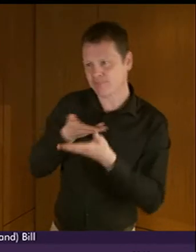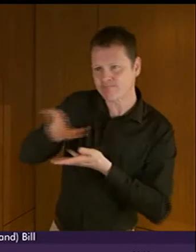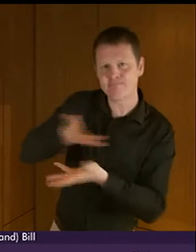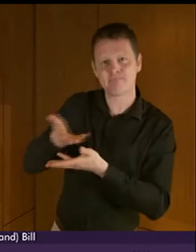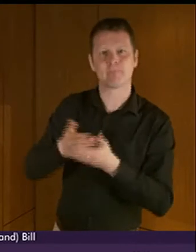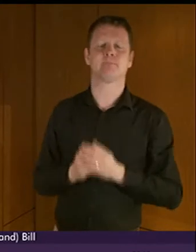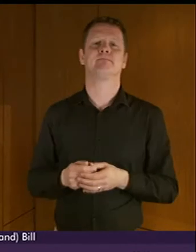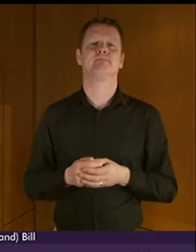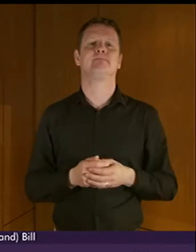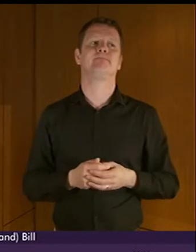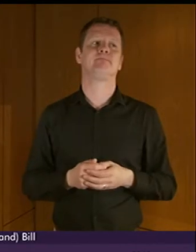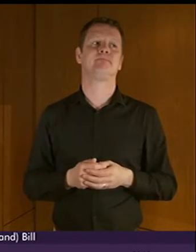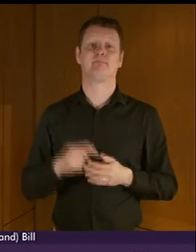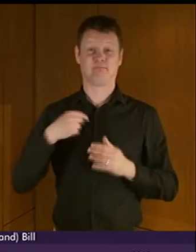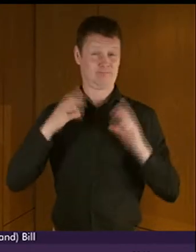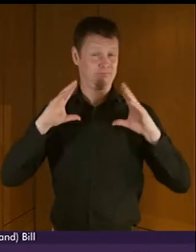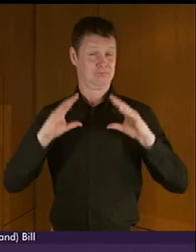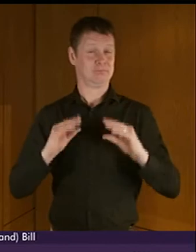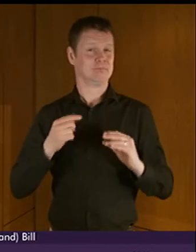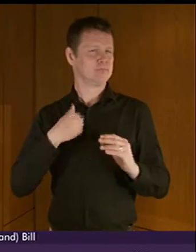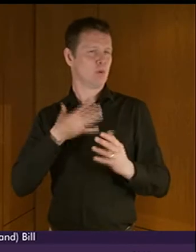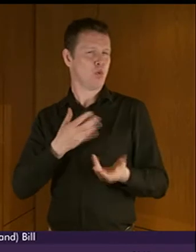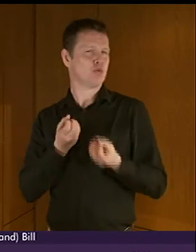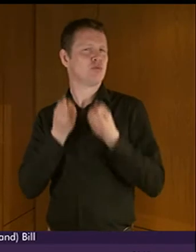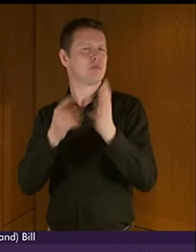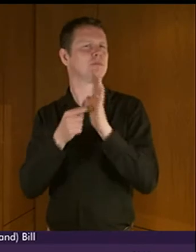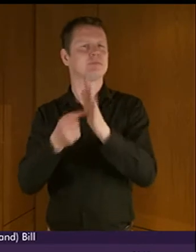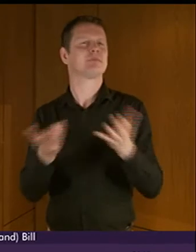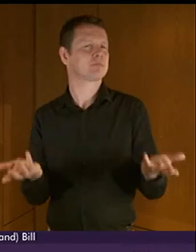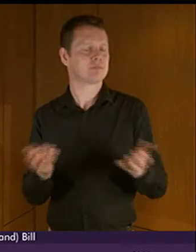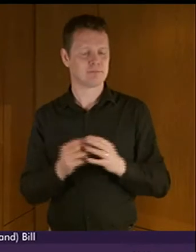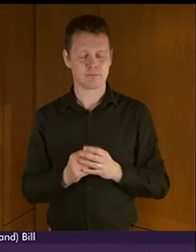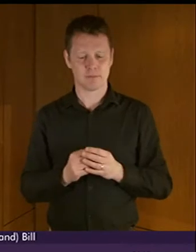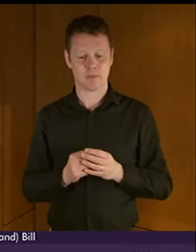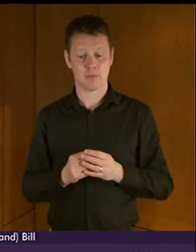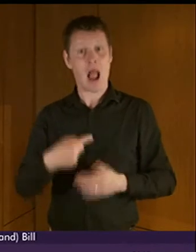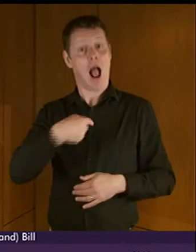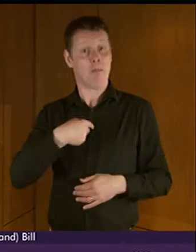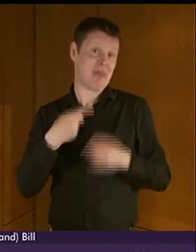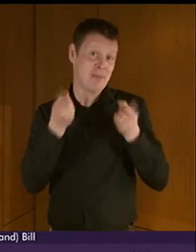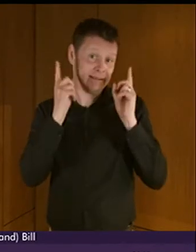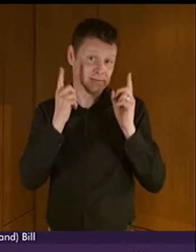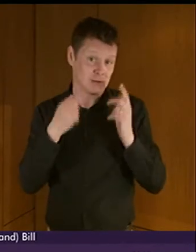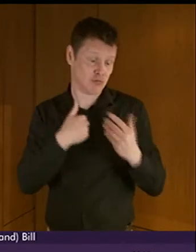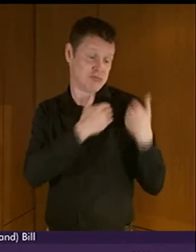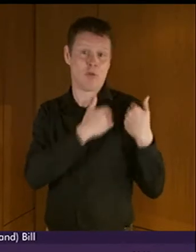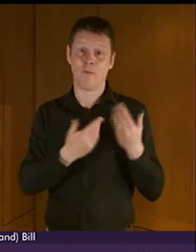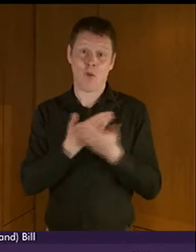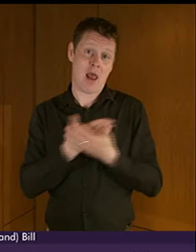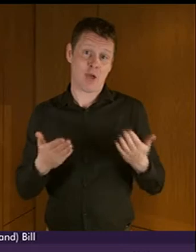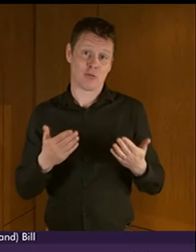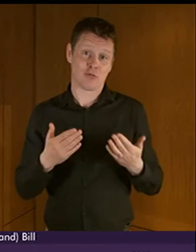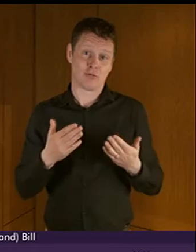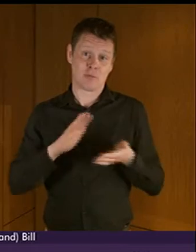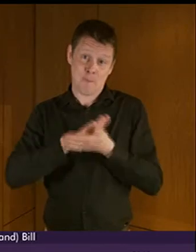I want to say in conclusion presiding officer that as the Minister for Scotland's languages I am honoured to have